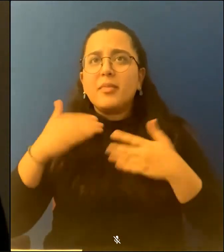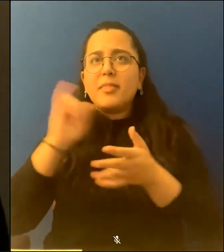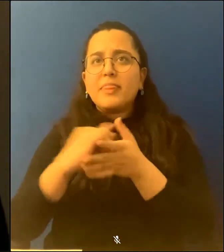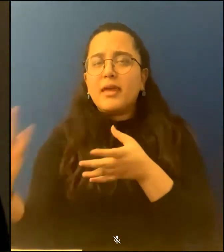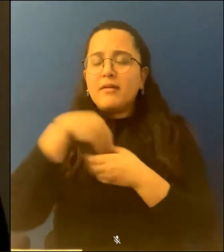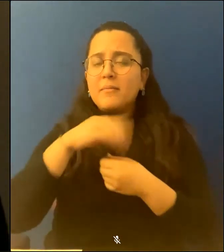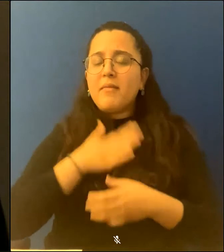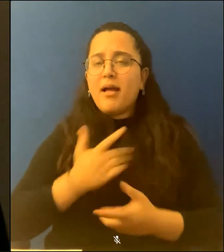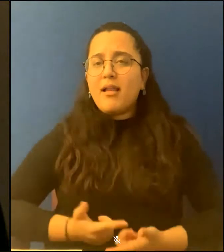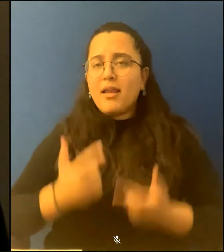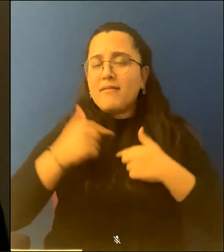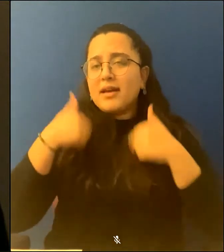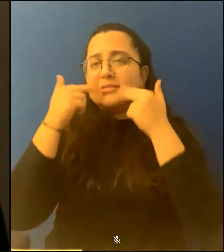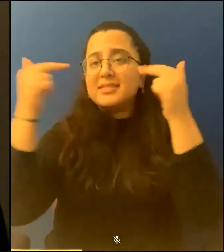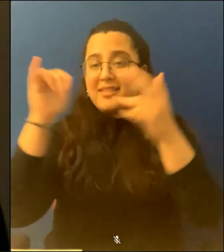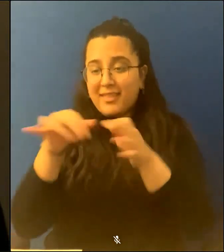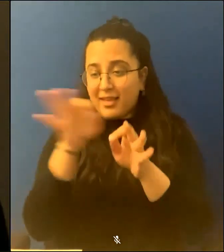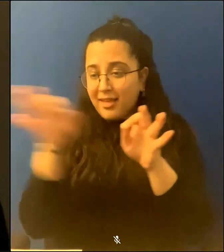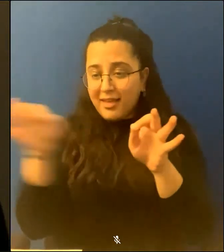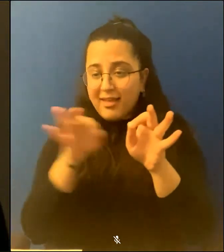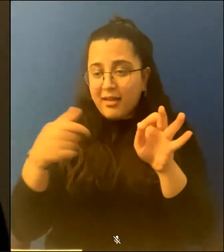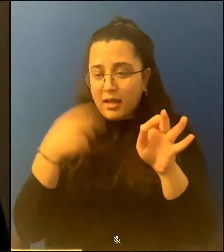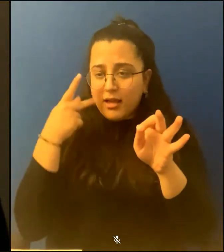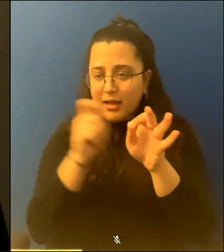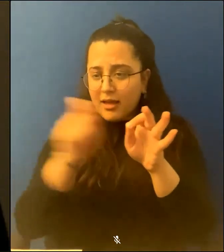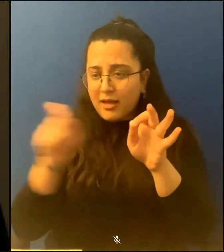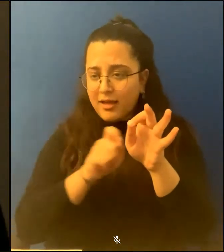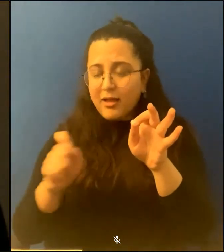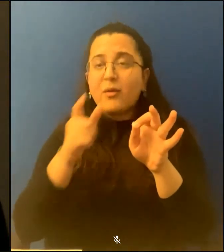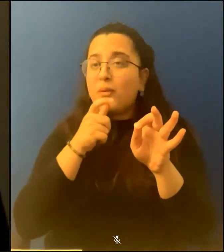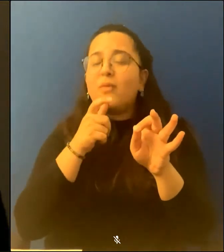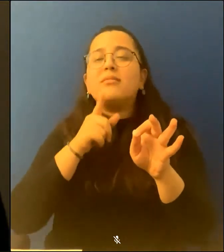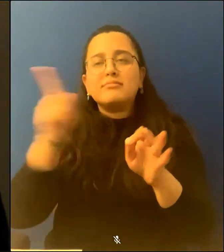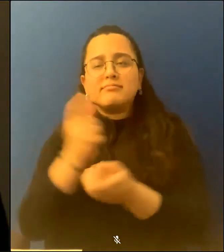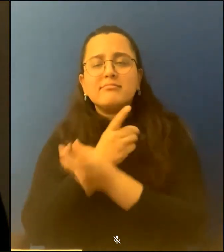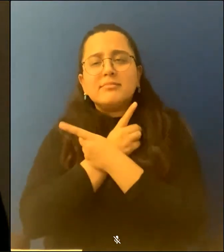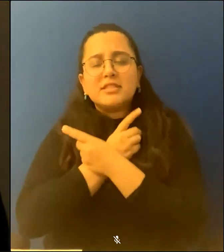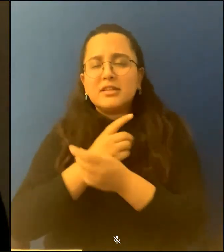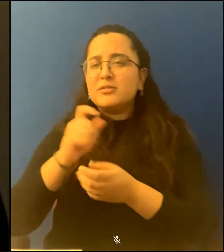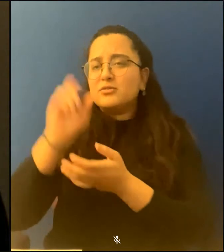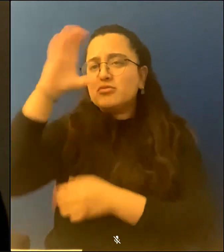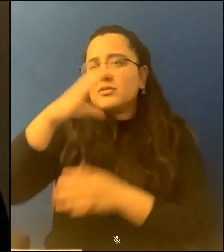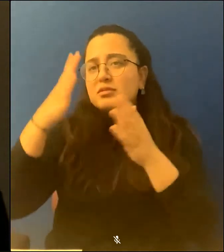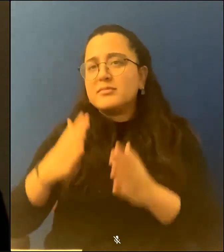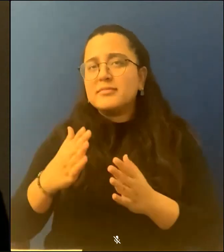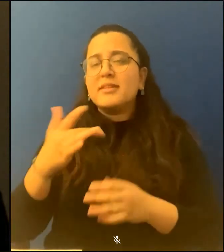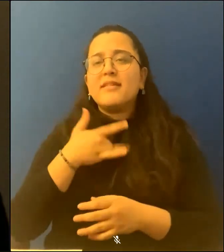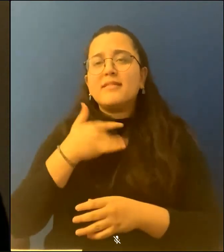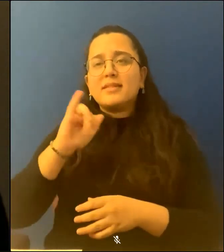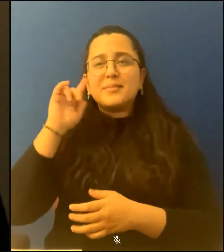I sing and find it underlined by a beloved stranger. It's like turning the record over,